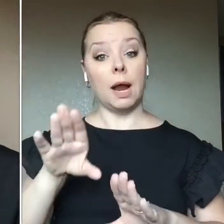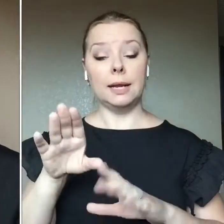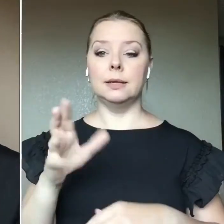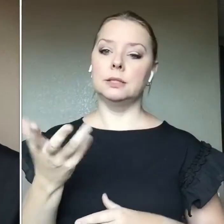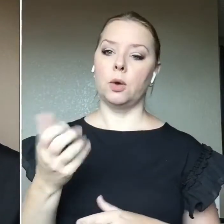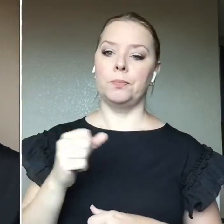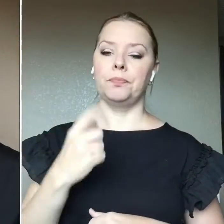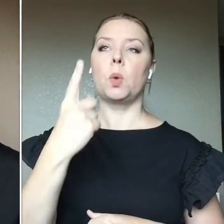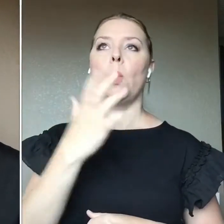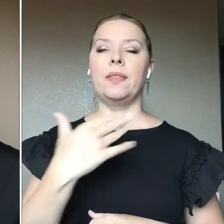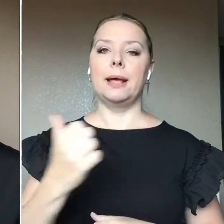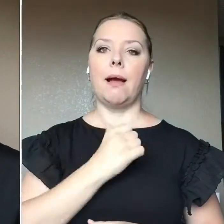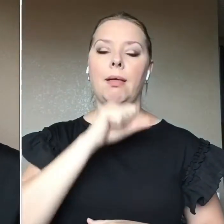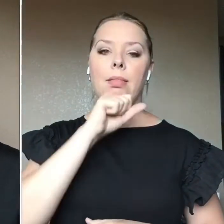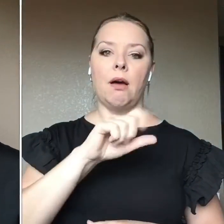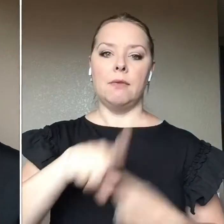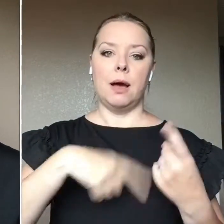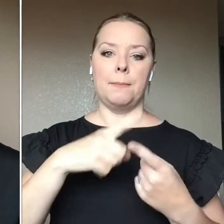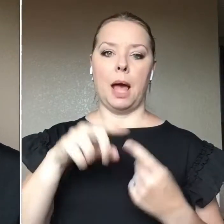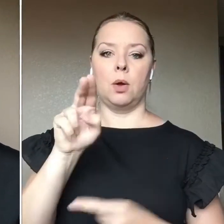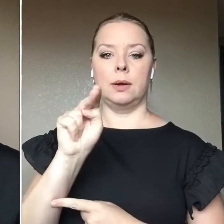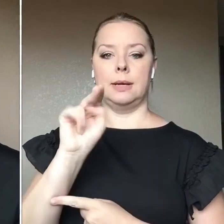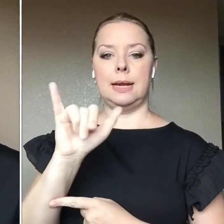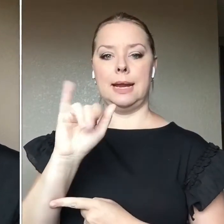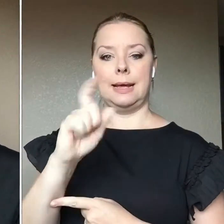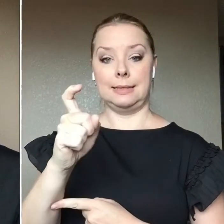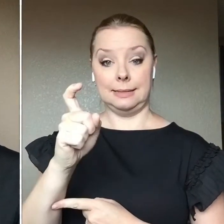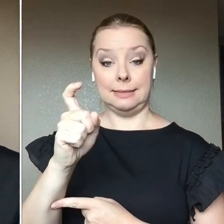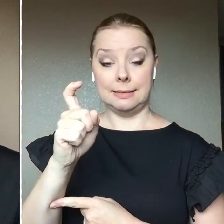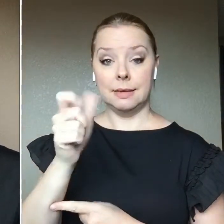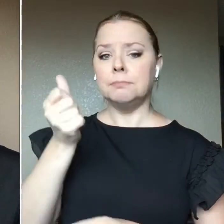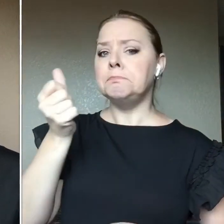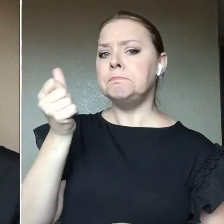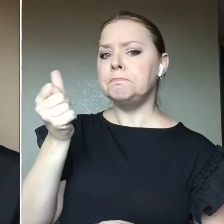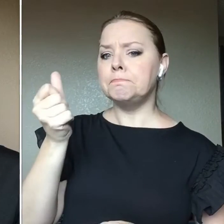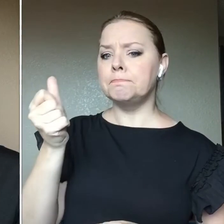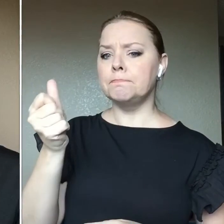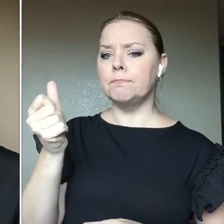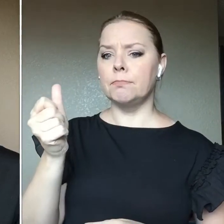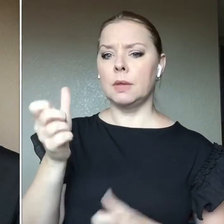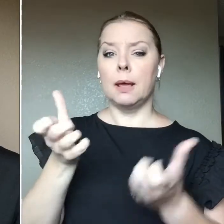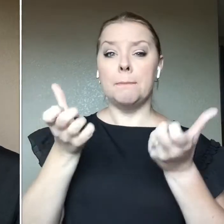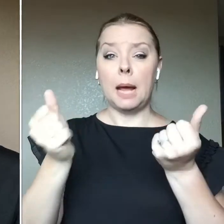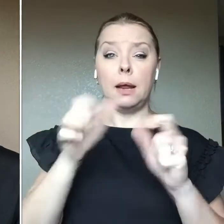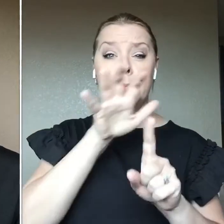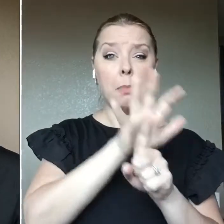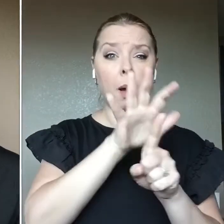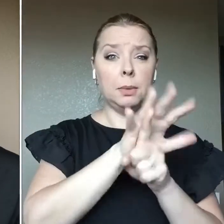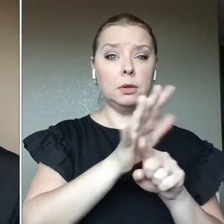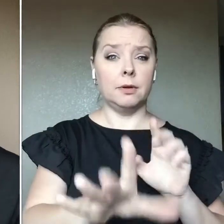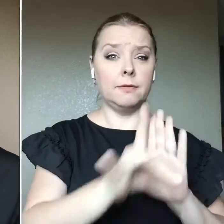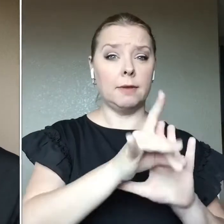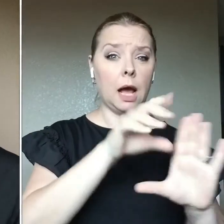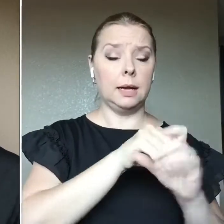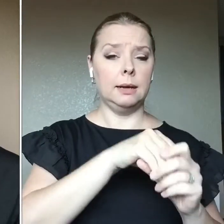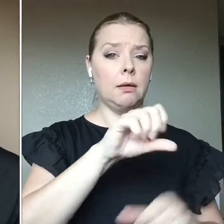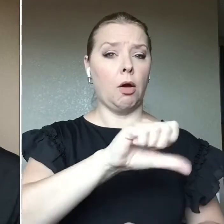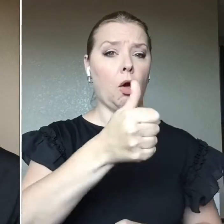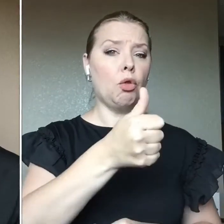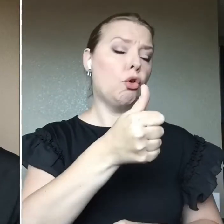I love about NYX is, um, all of the really popular products that you're going to get in another, um, another